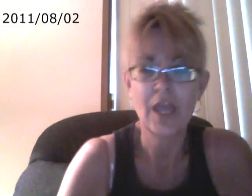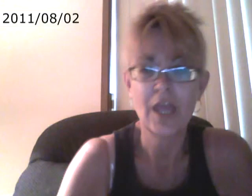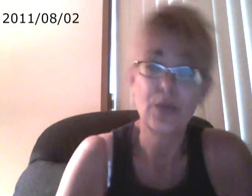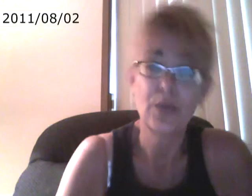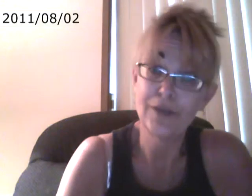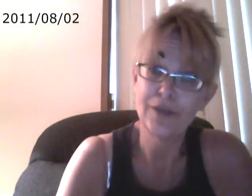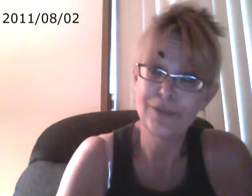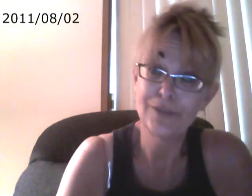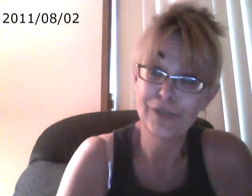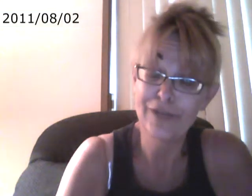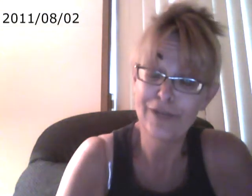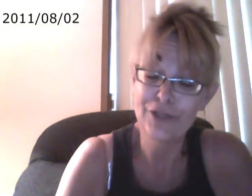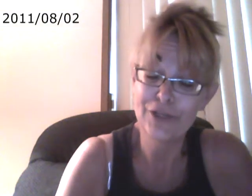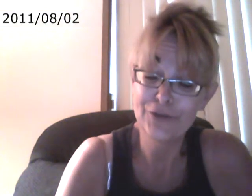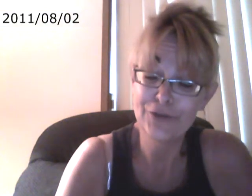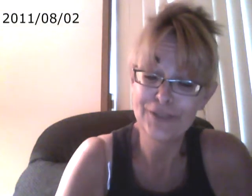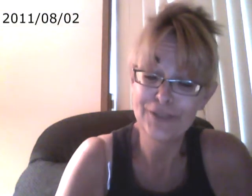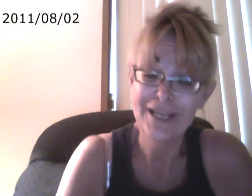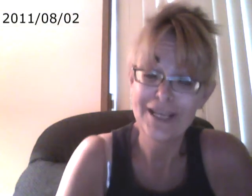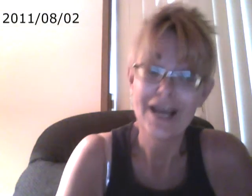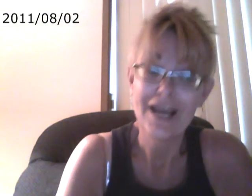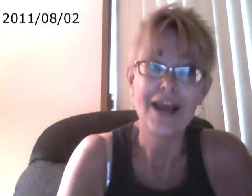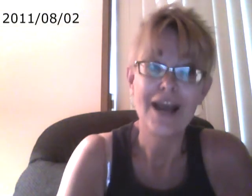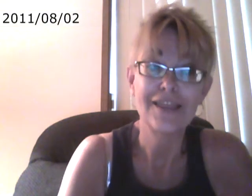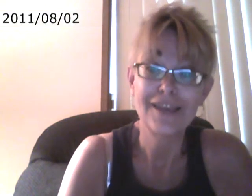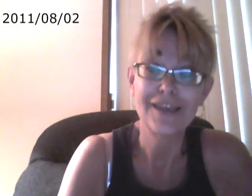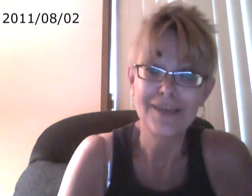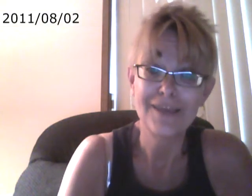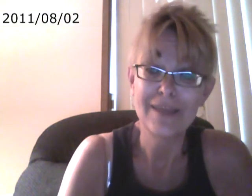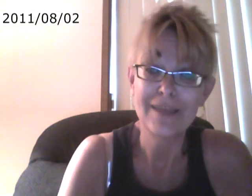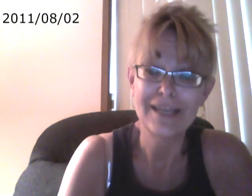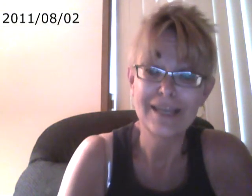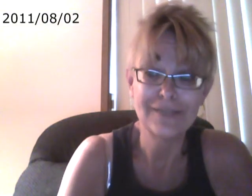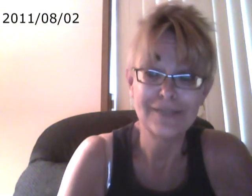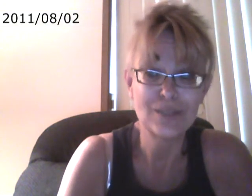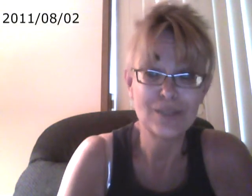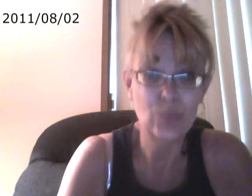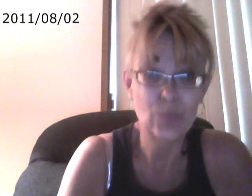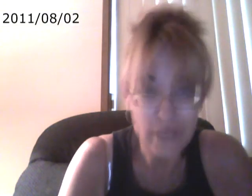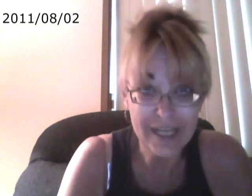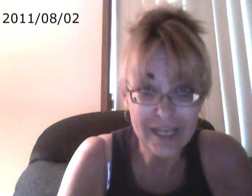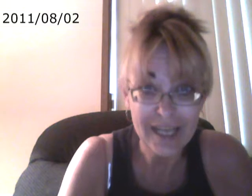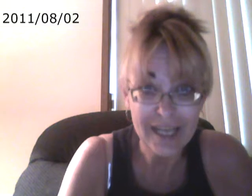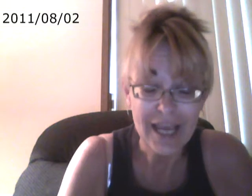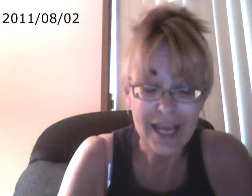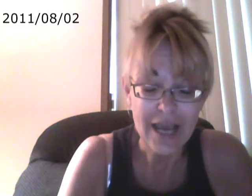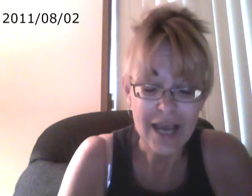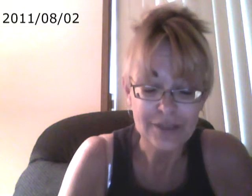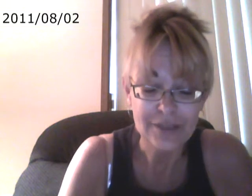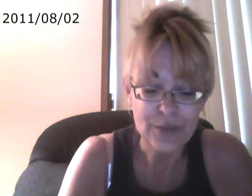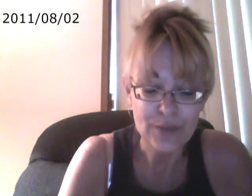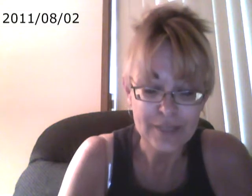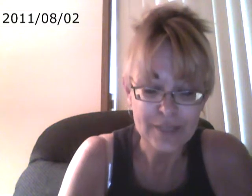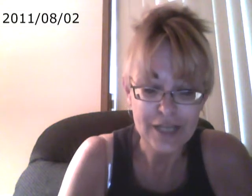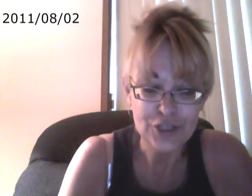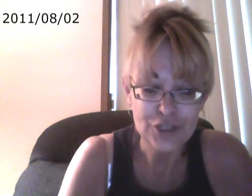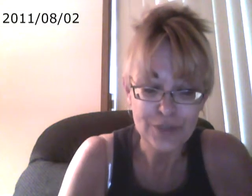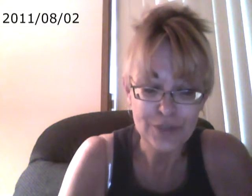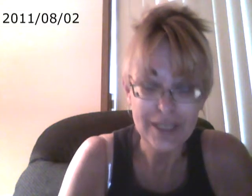Well, some really great news. I think by the end of this week, this website should be